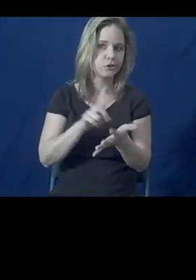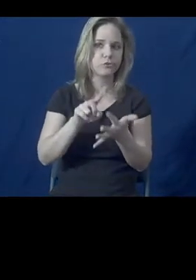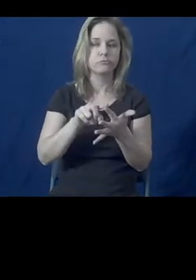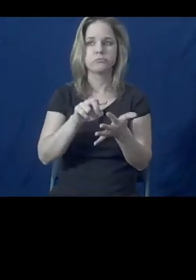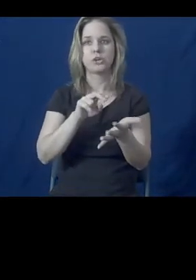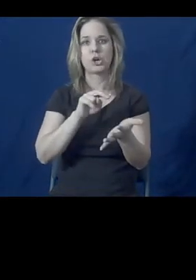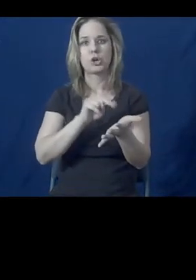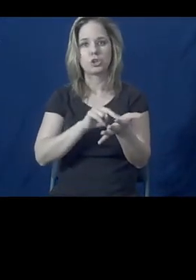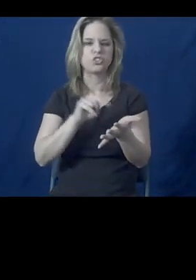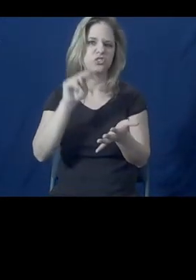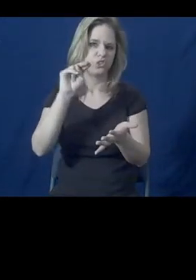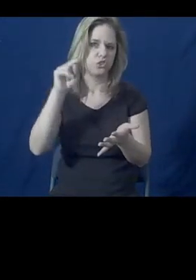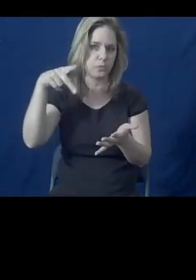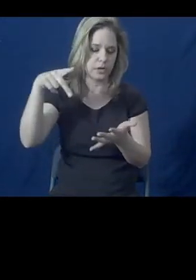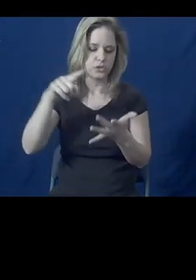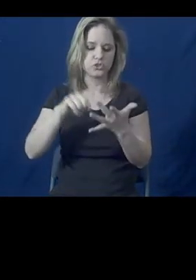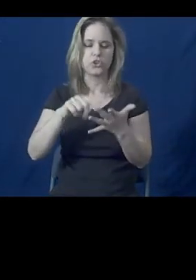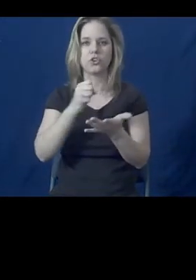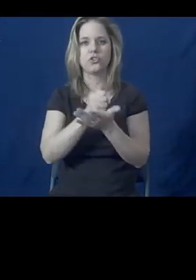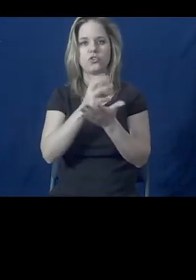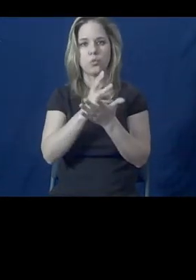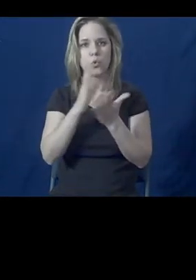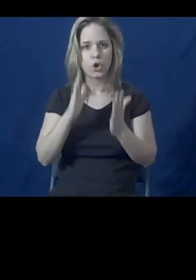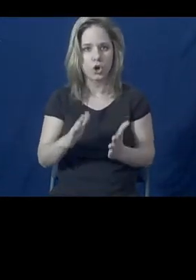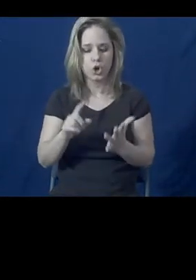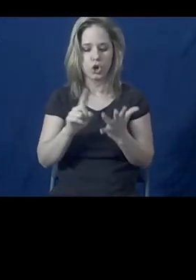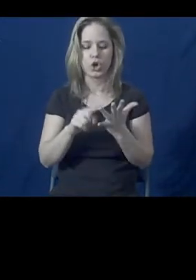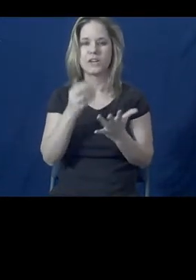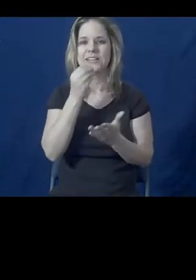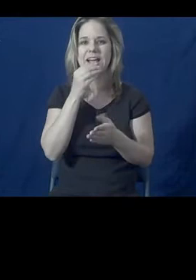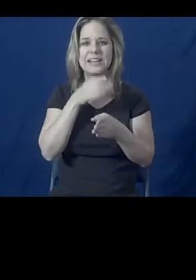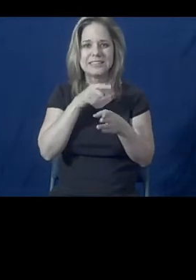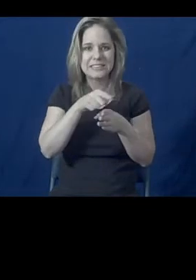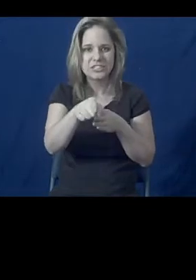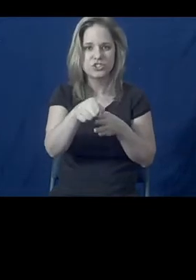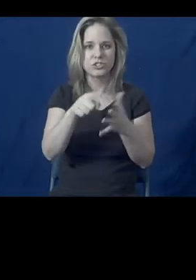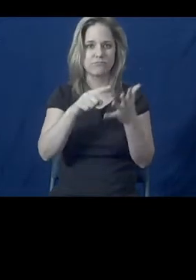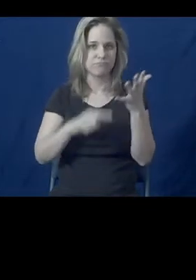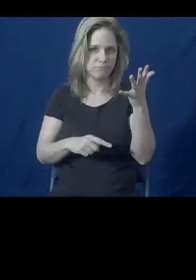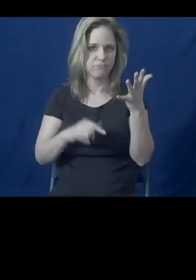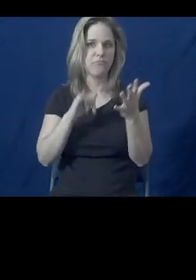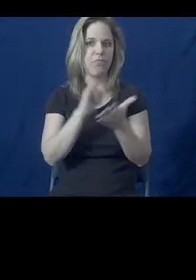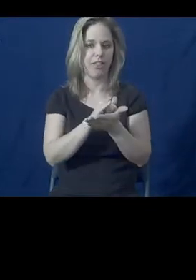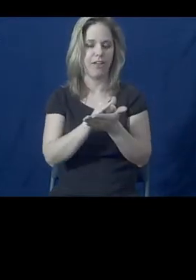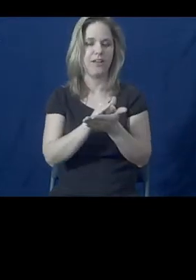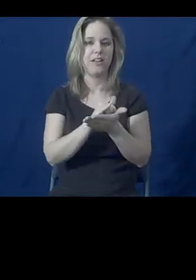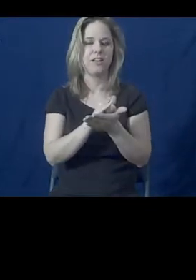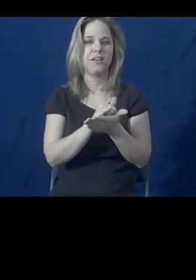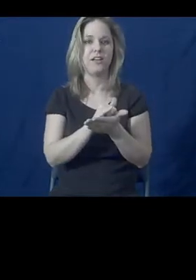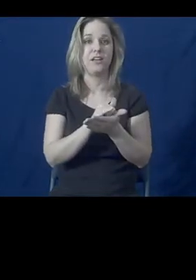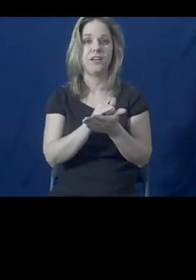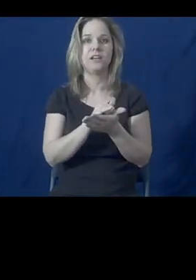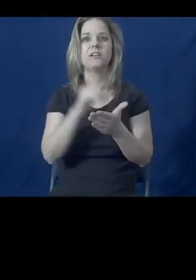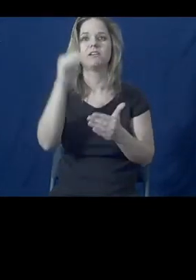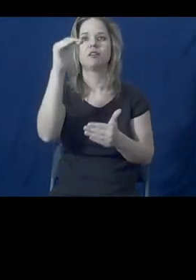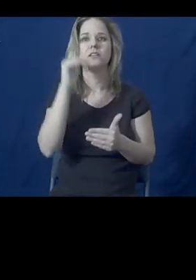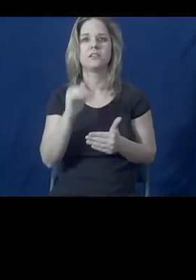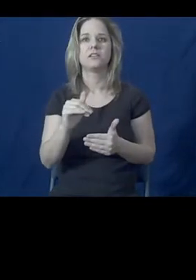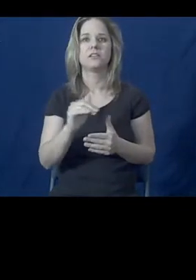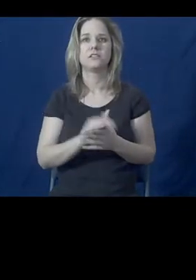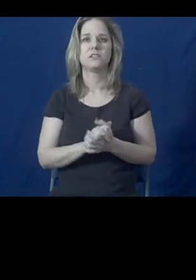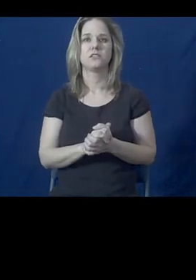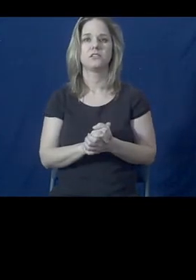practitioner, a social worker, dietitian, etc. And if we go to slide ten,